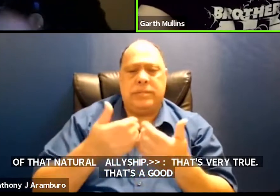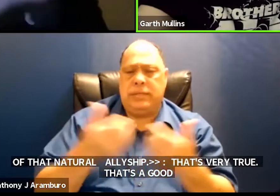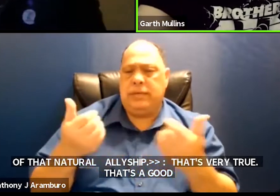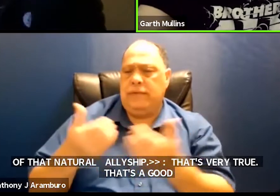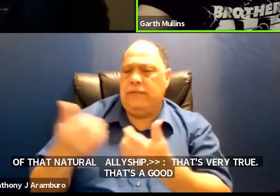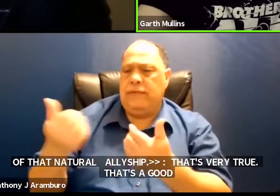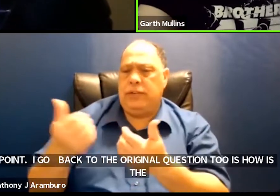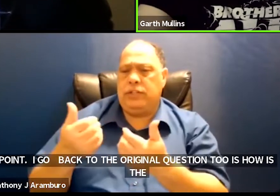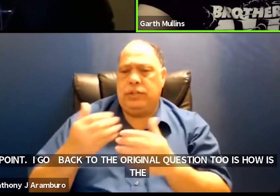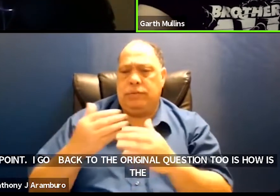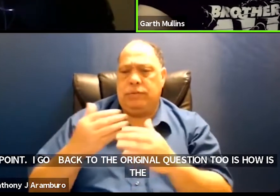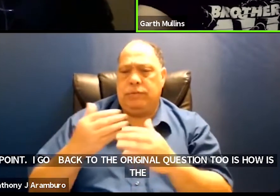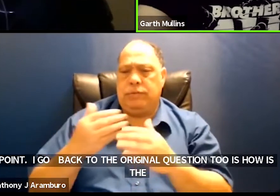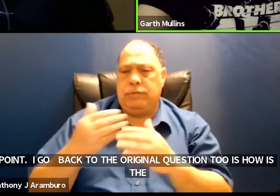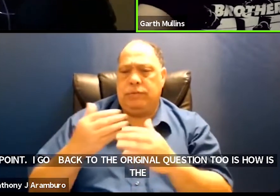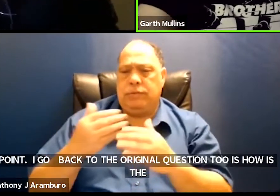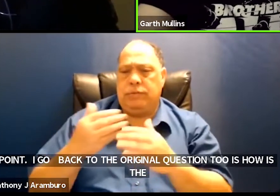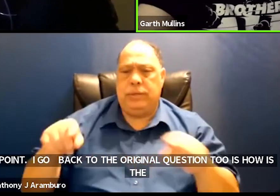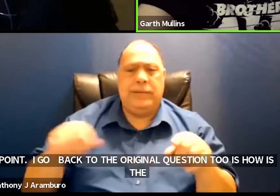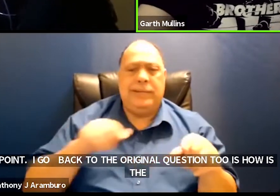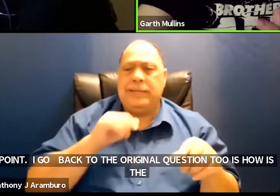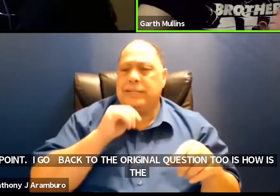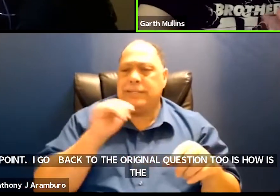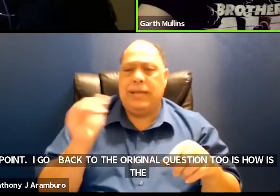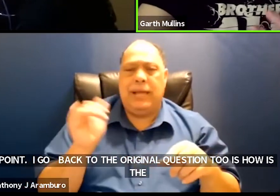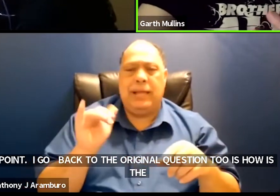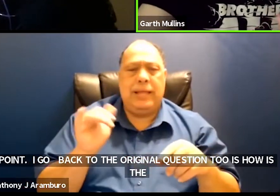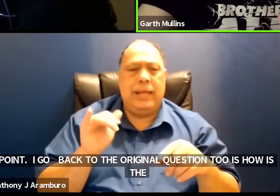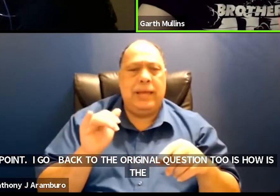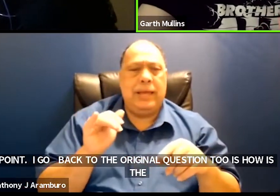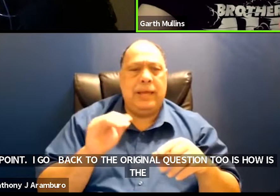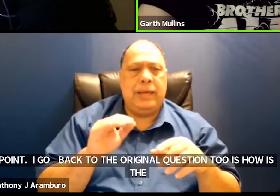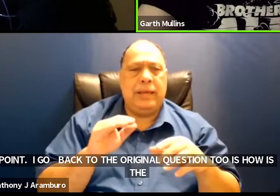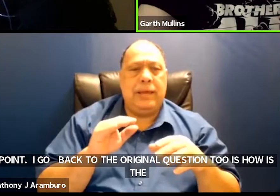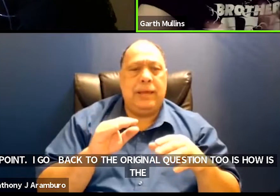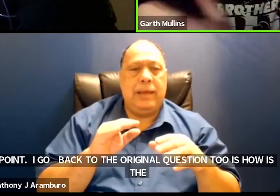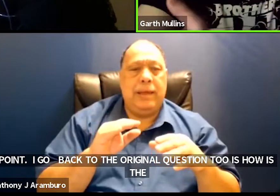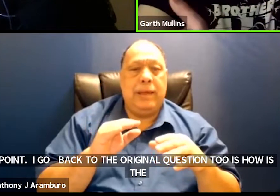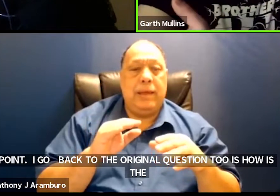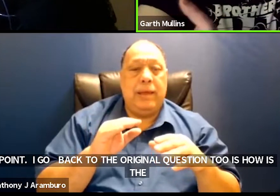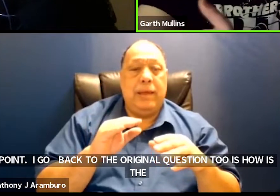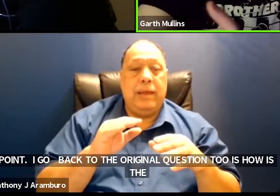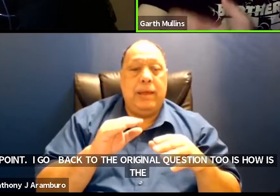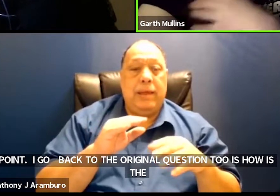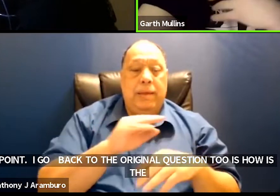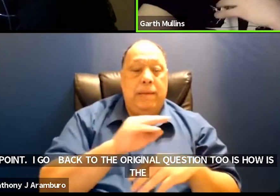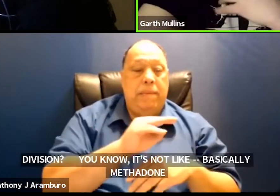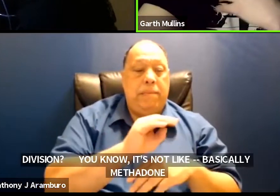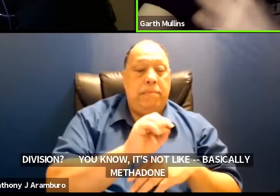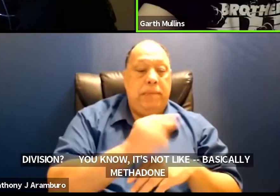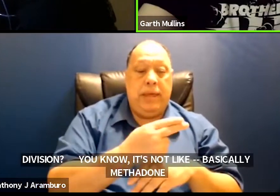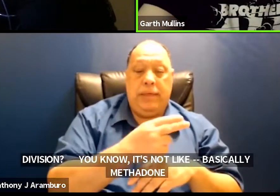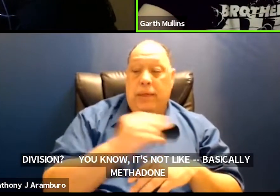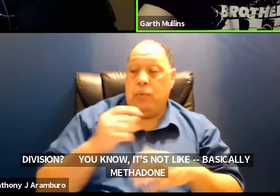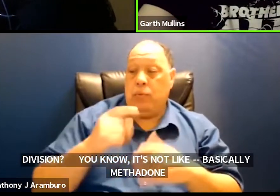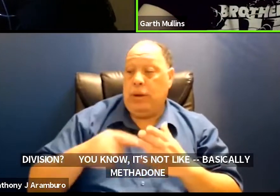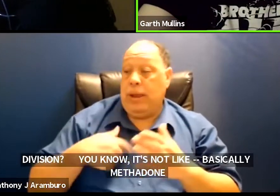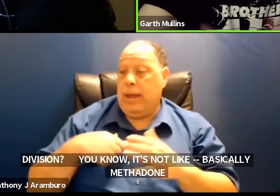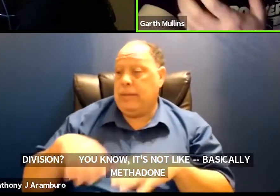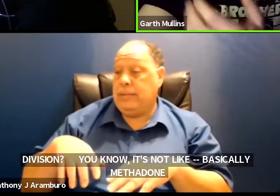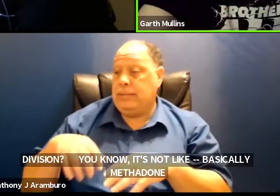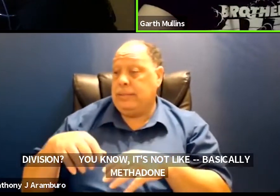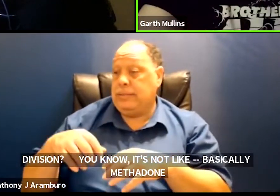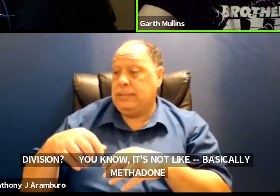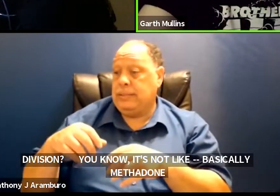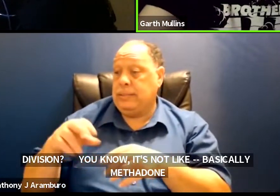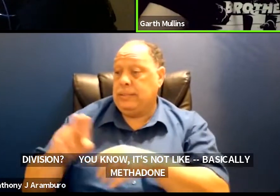um you know it's not like basically methanol what i take and what pain patients take it's all versions of the same molecule